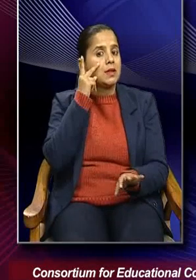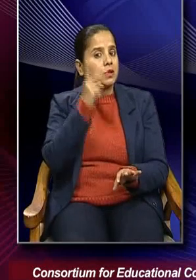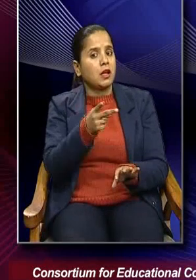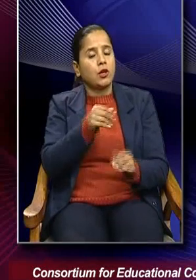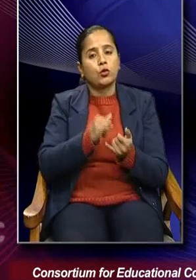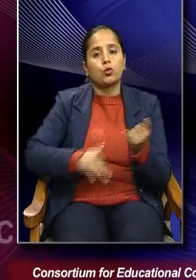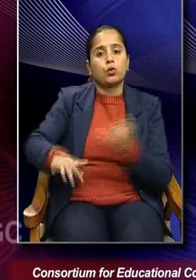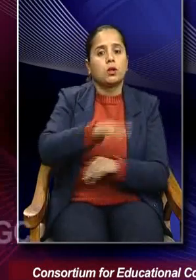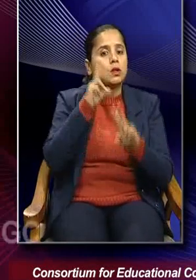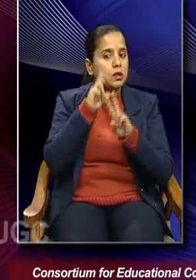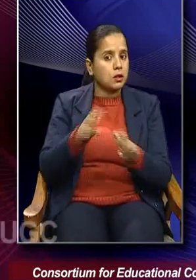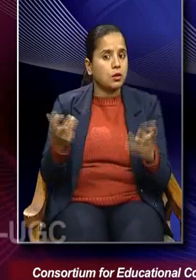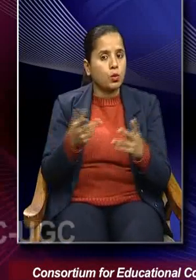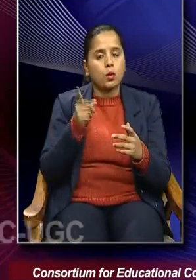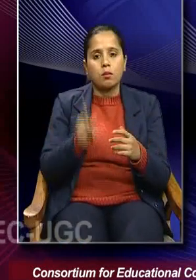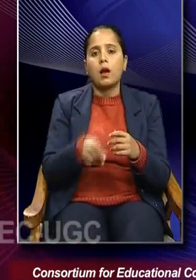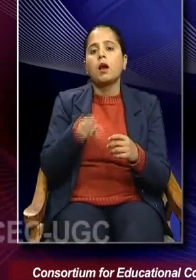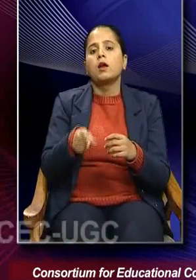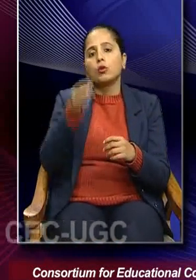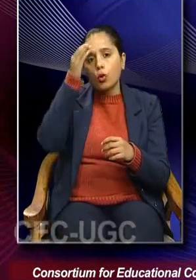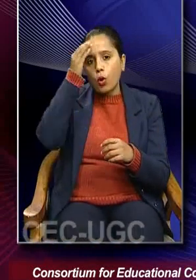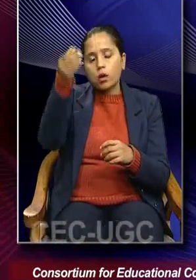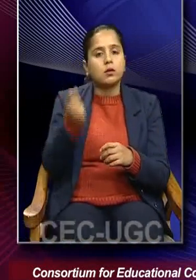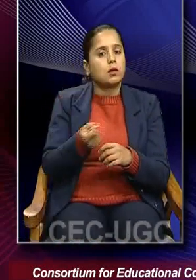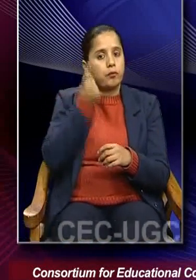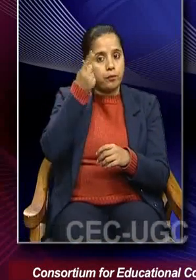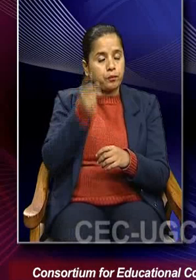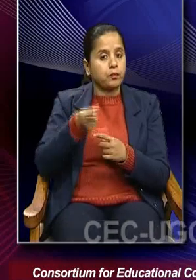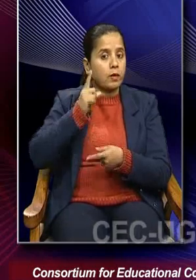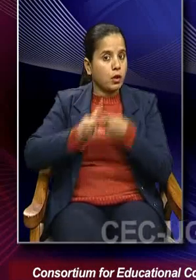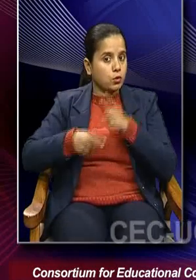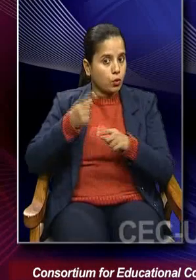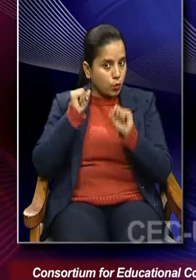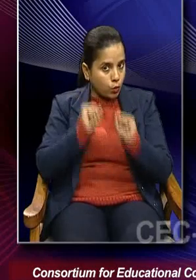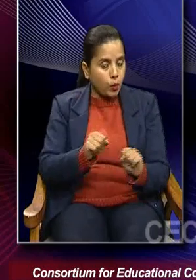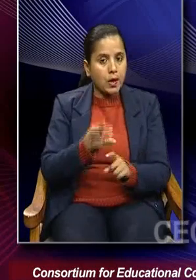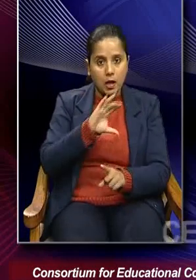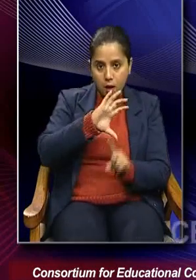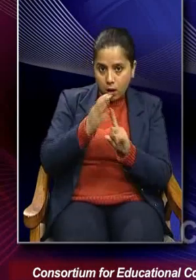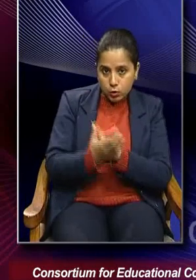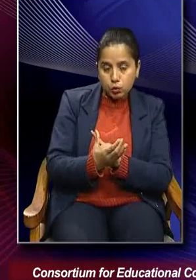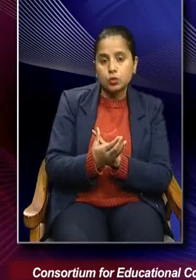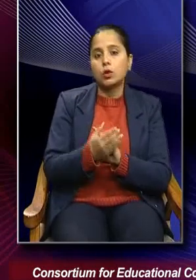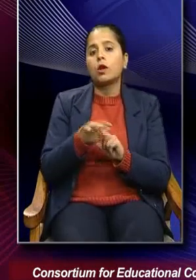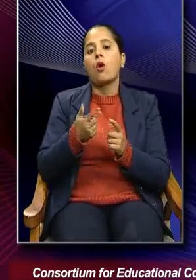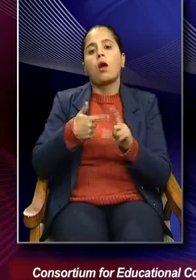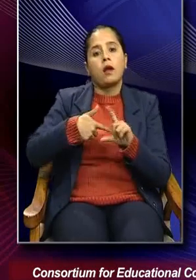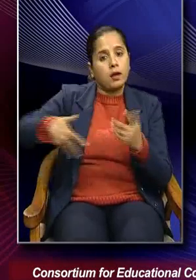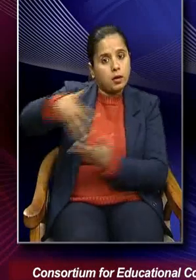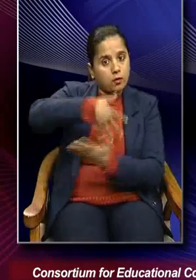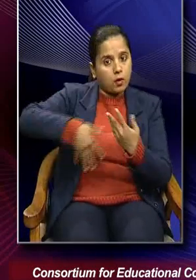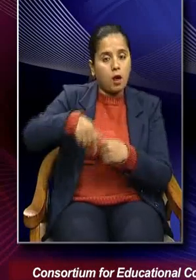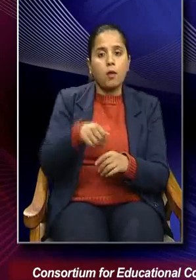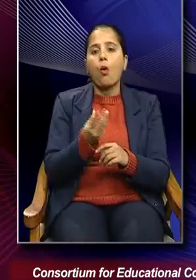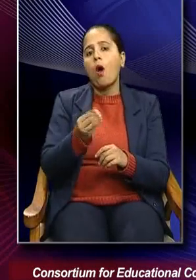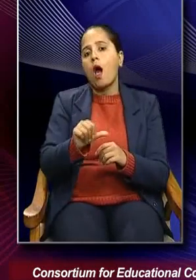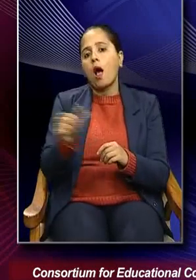research should be contextualized with historical, cultural, environmental and